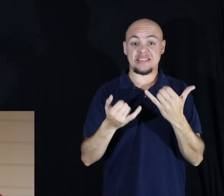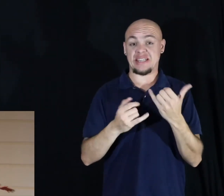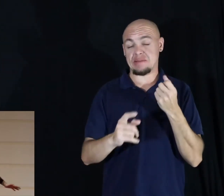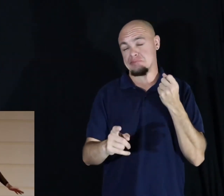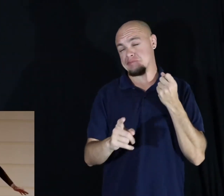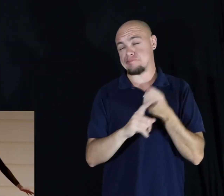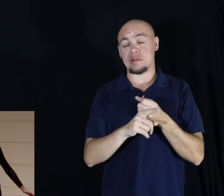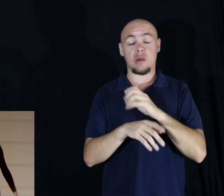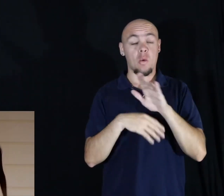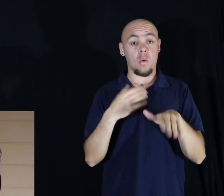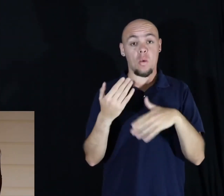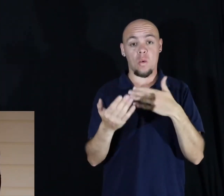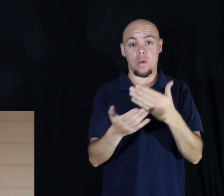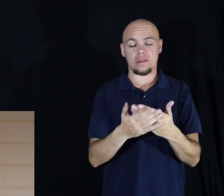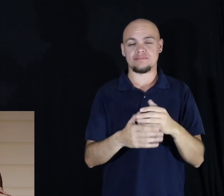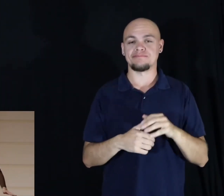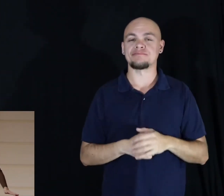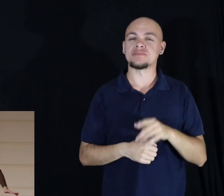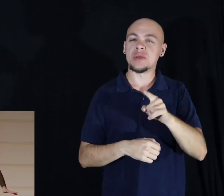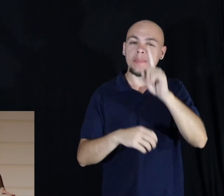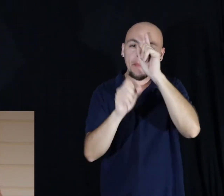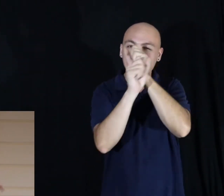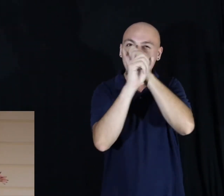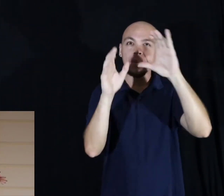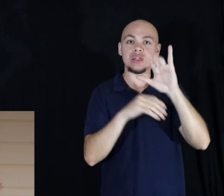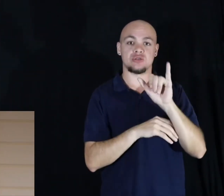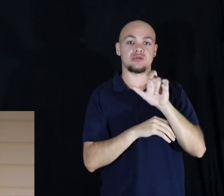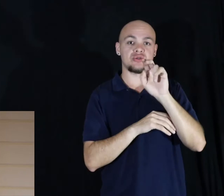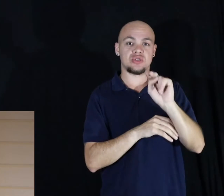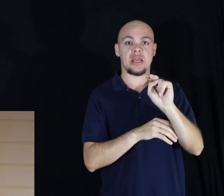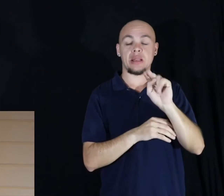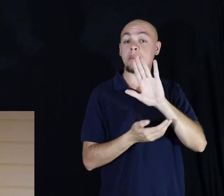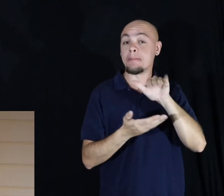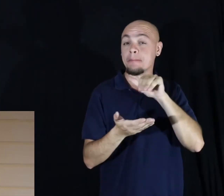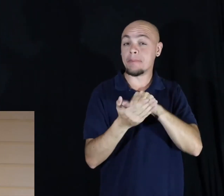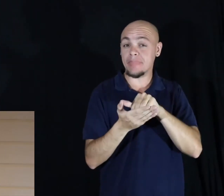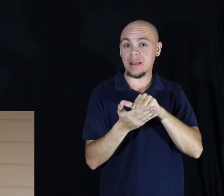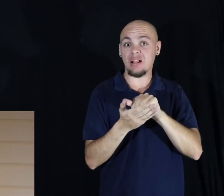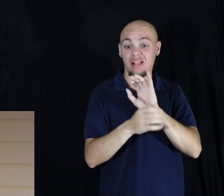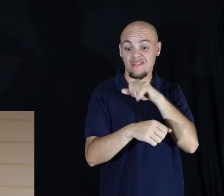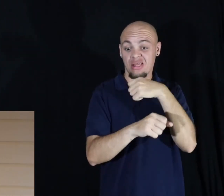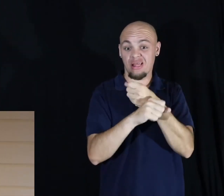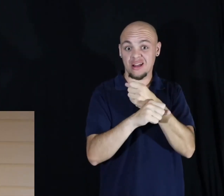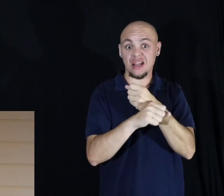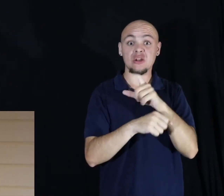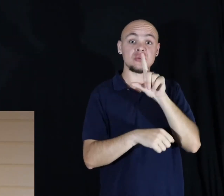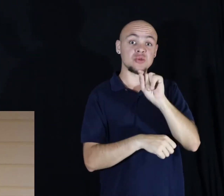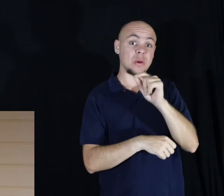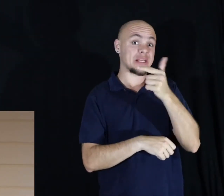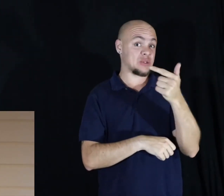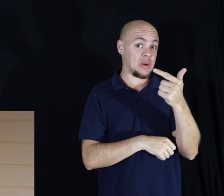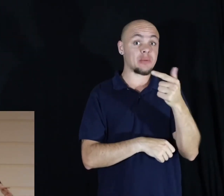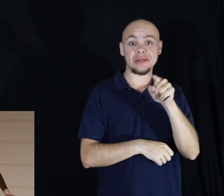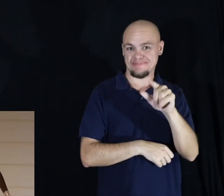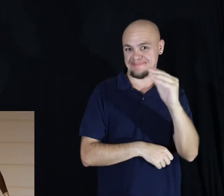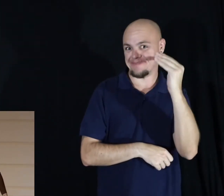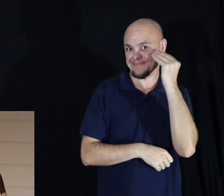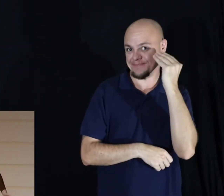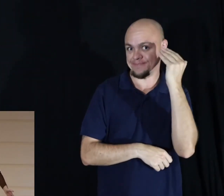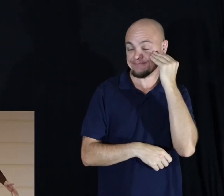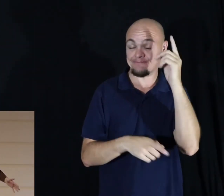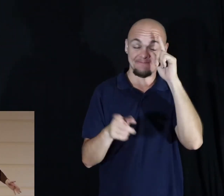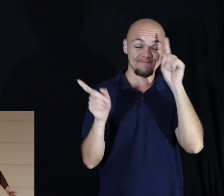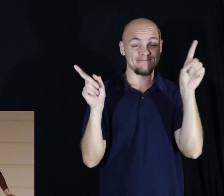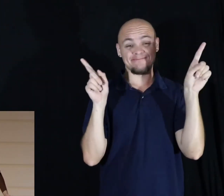Picture this. January mid-lockdown 2021. I'm sure many of you can agree